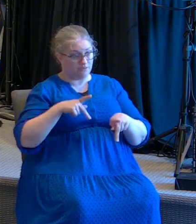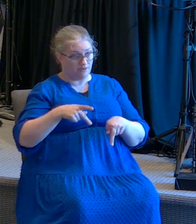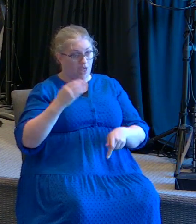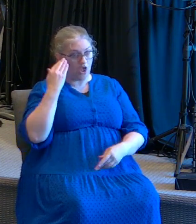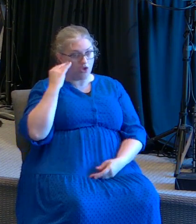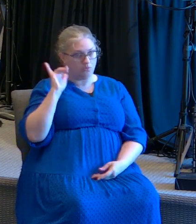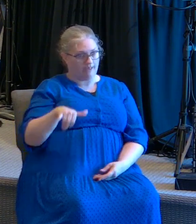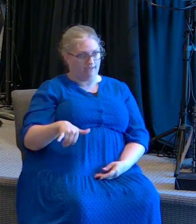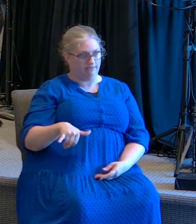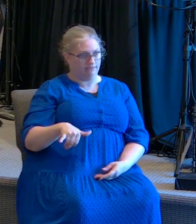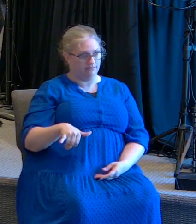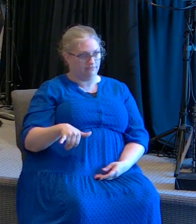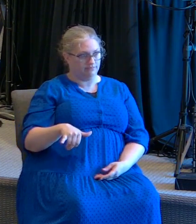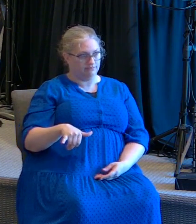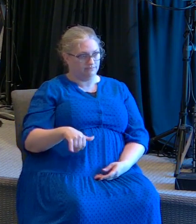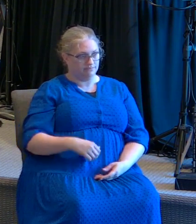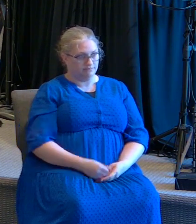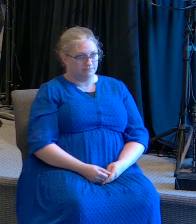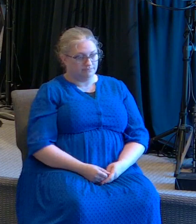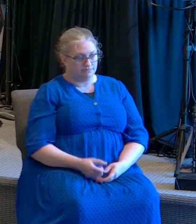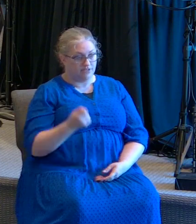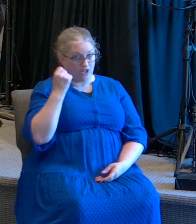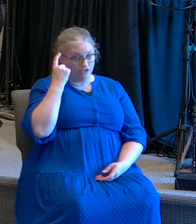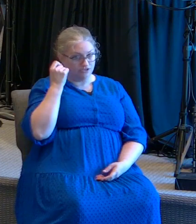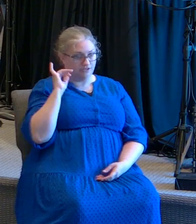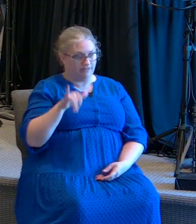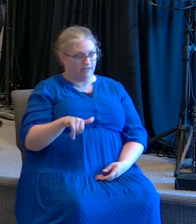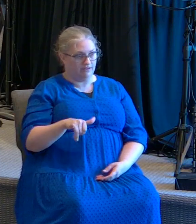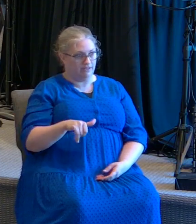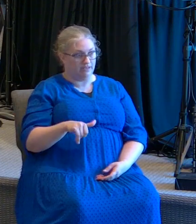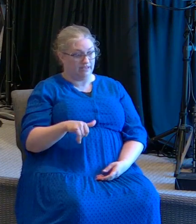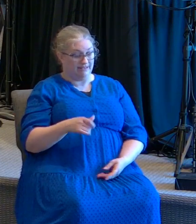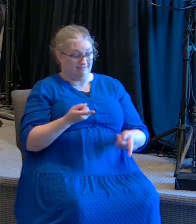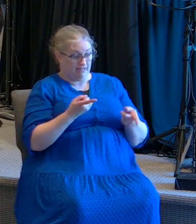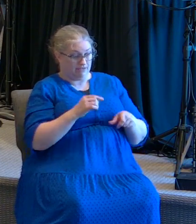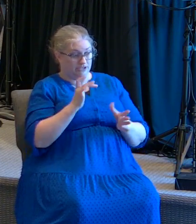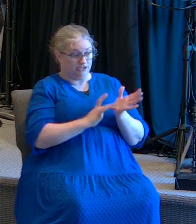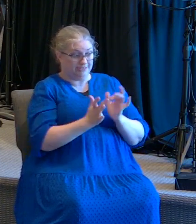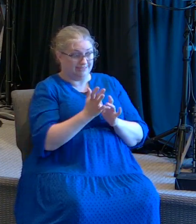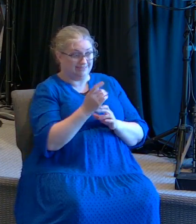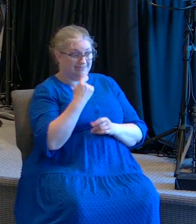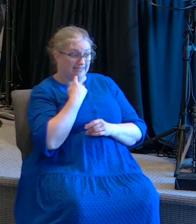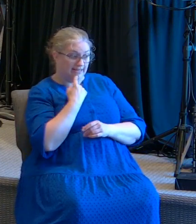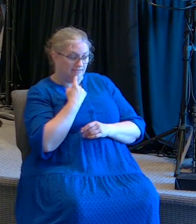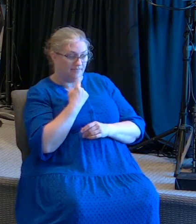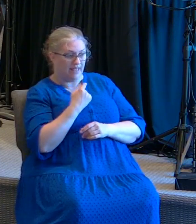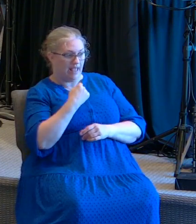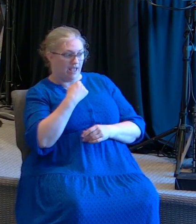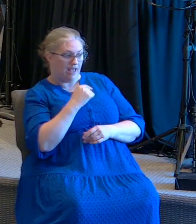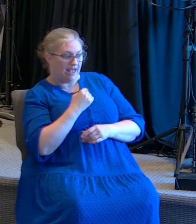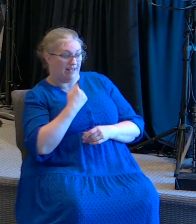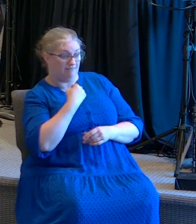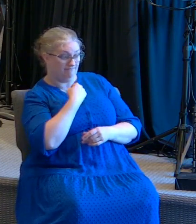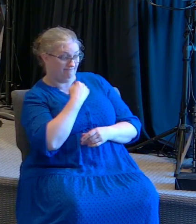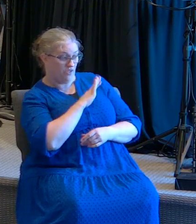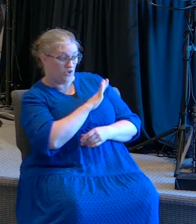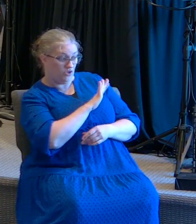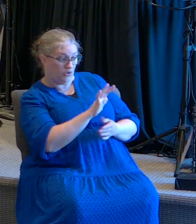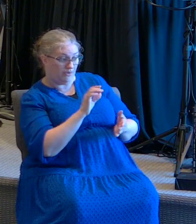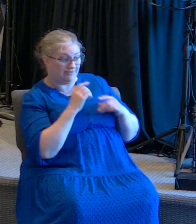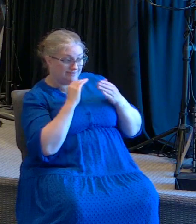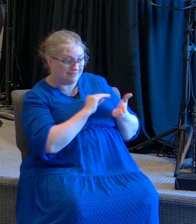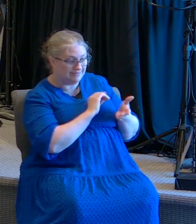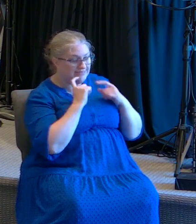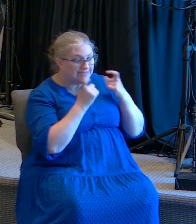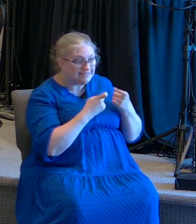religiosos entendían este concepto. So when Jesus said, I forgive your sin. Y cuando Jesús dijo, pero tus pecados